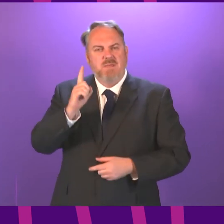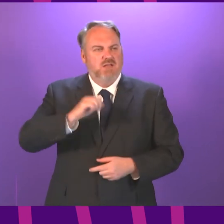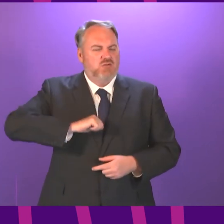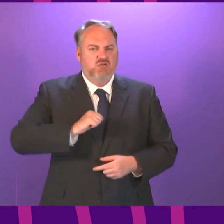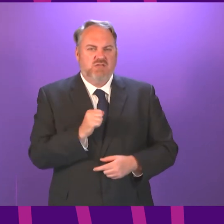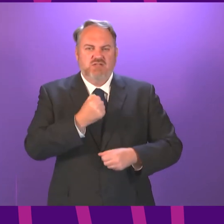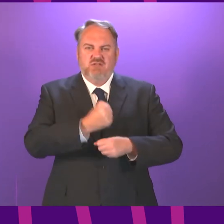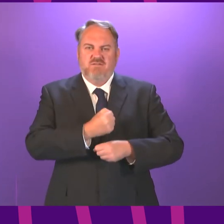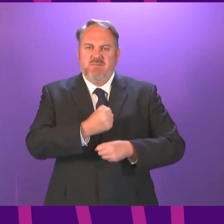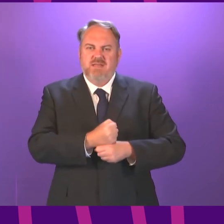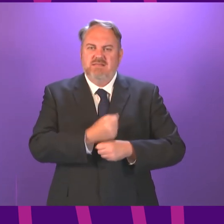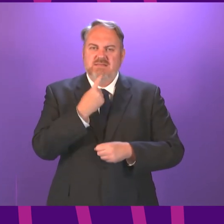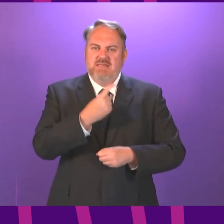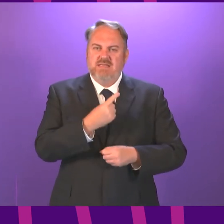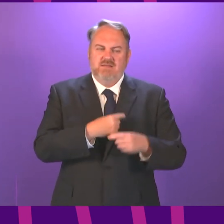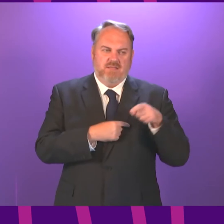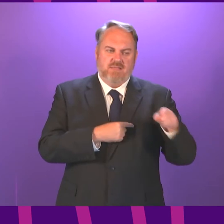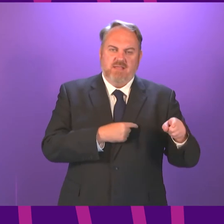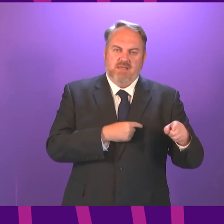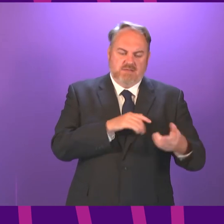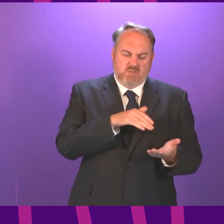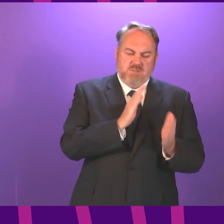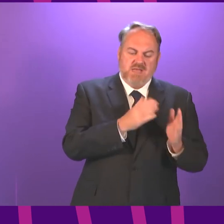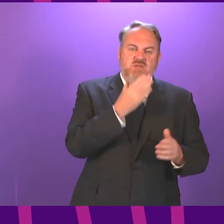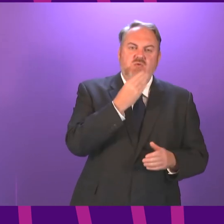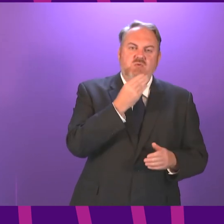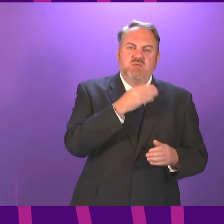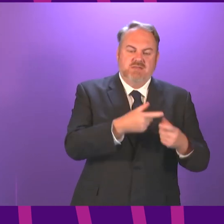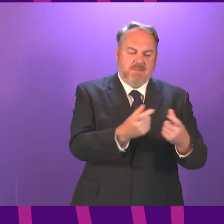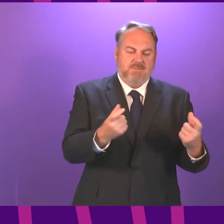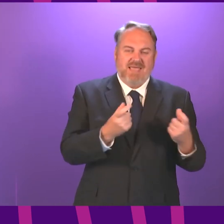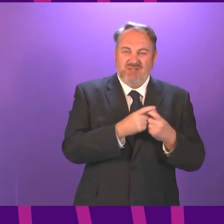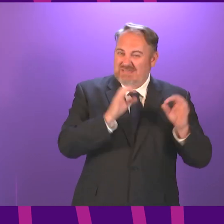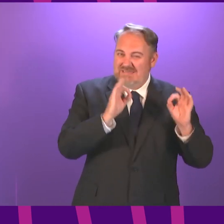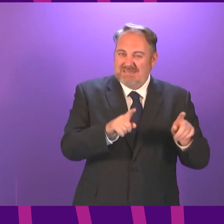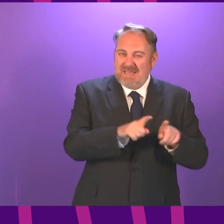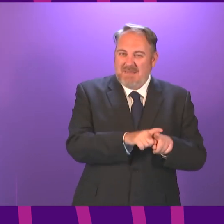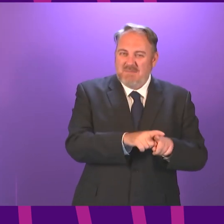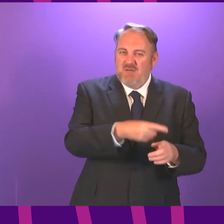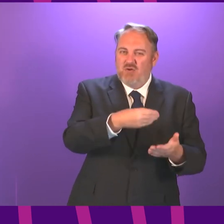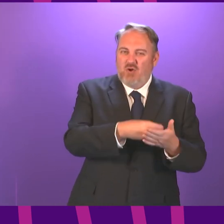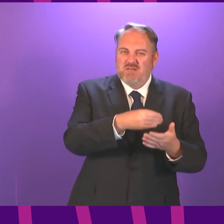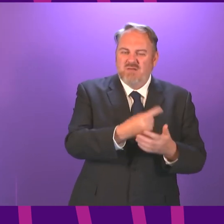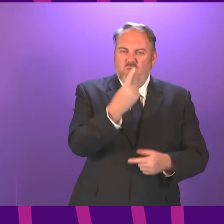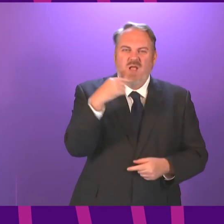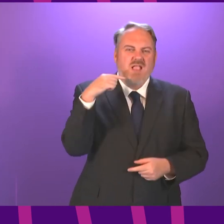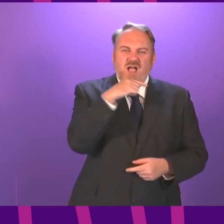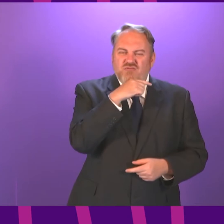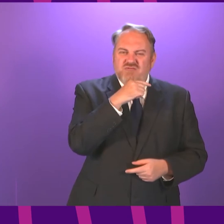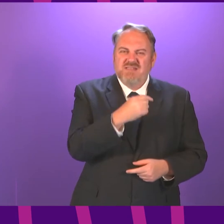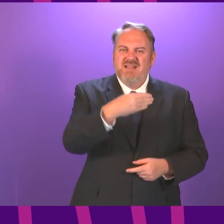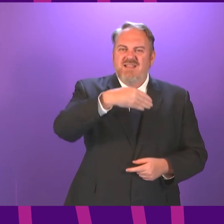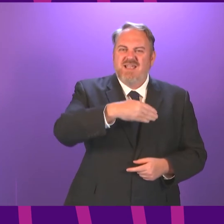says they could only use one provider CTM and that same package would cost £195